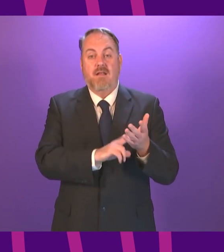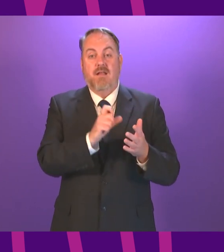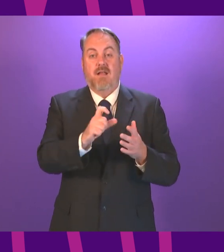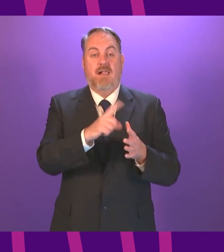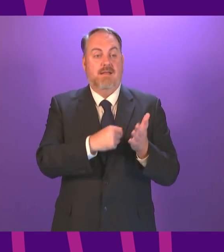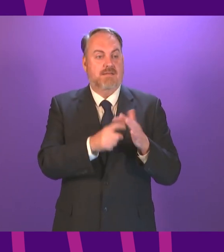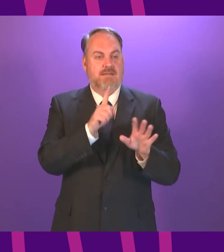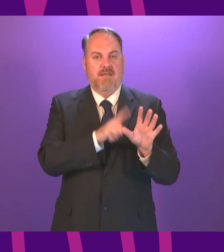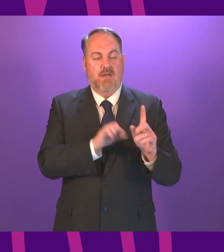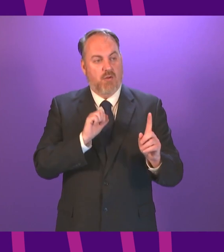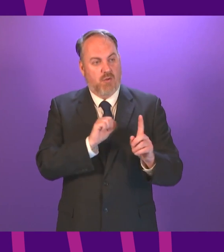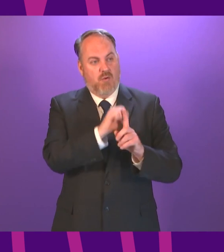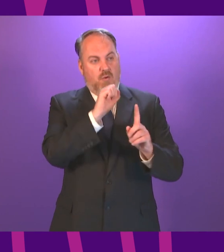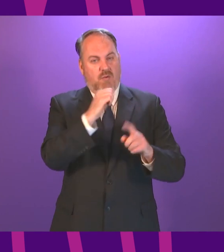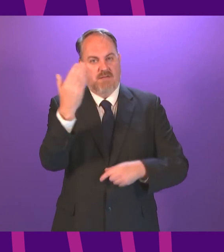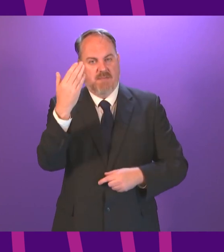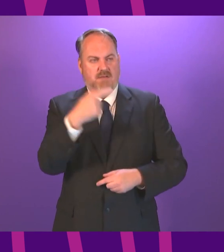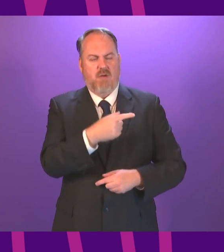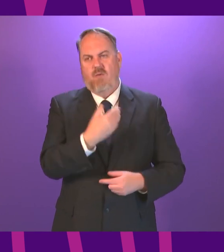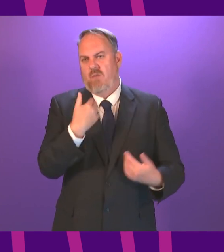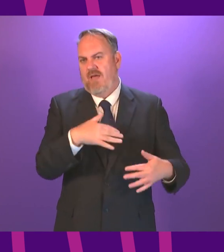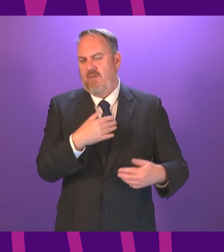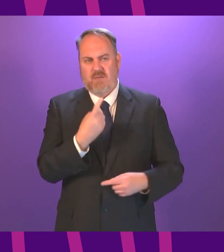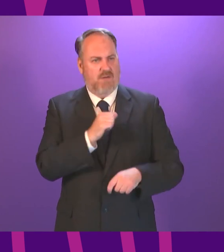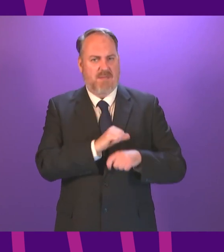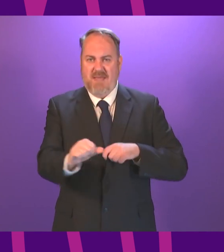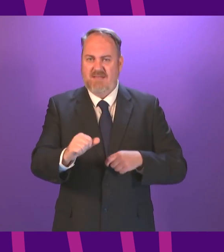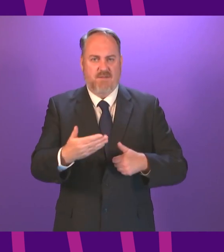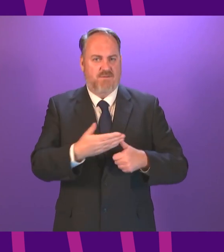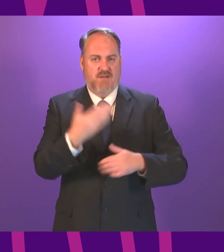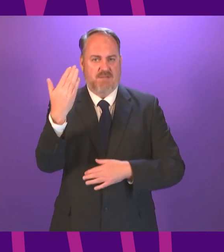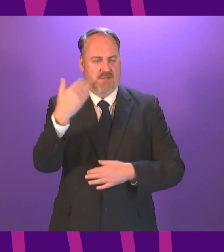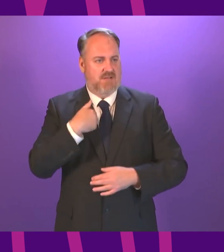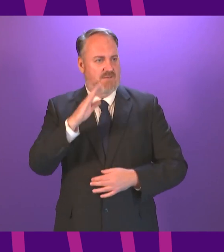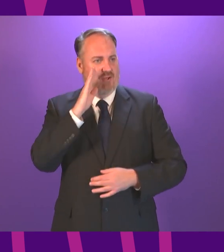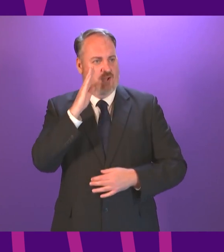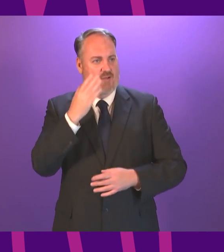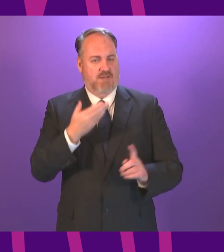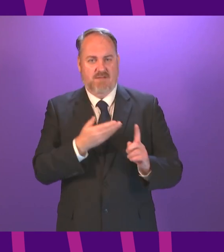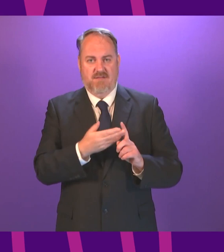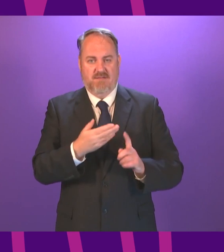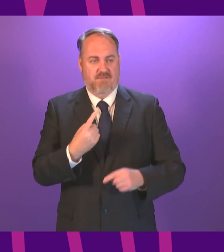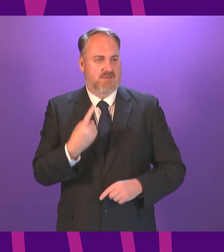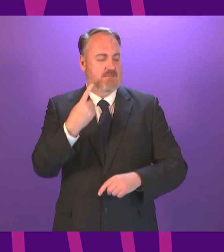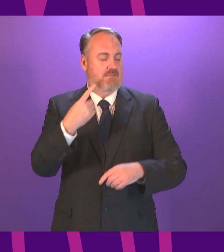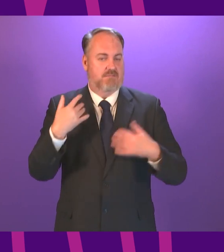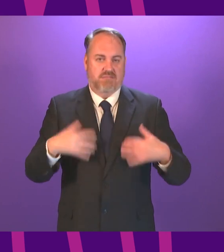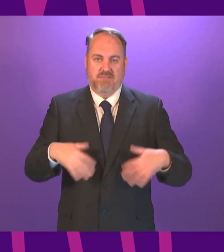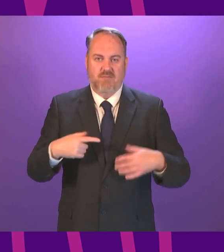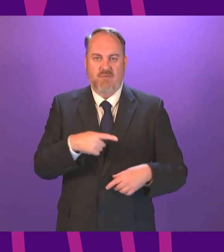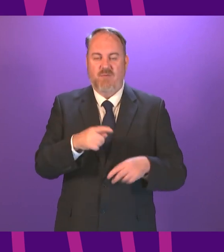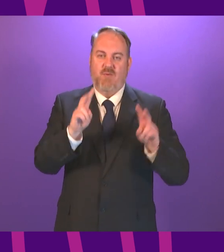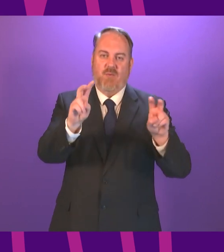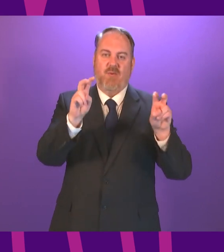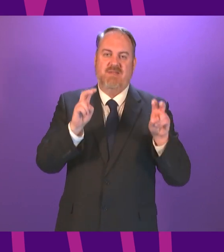it was one of the best opening speech I've ever heard from a member you quoted John Smith